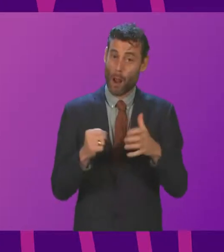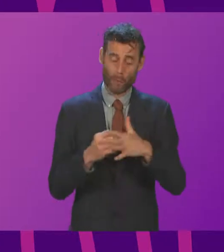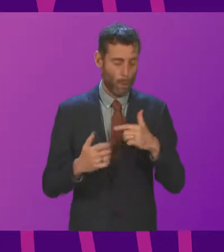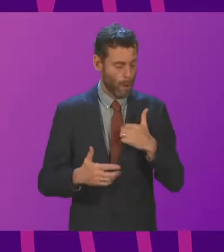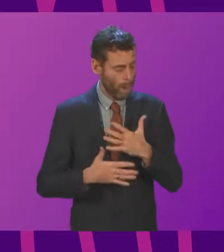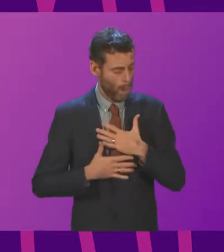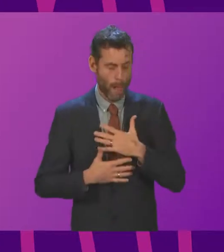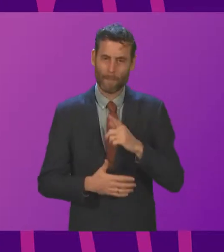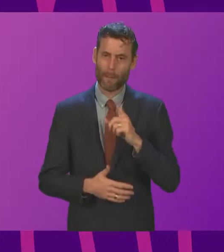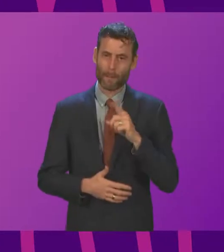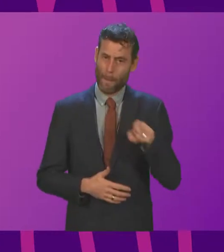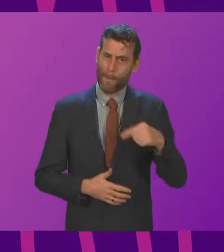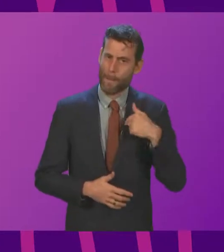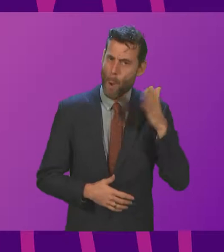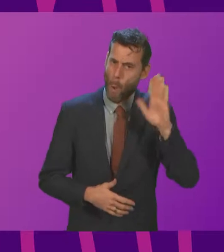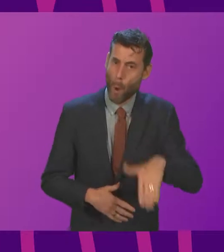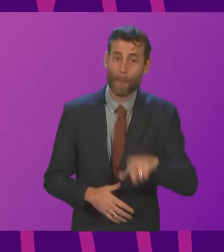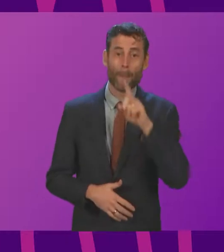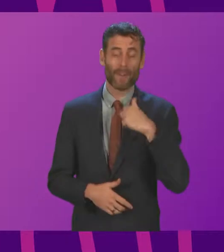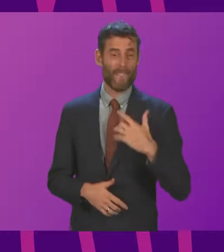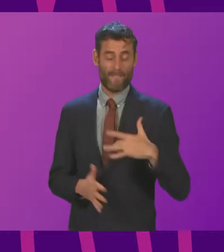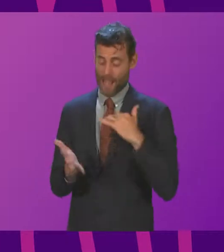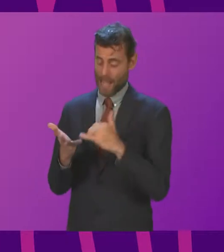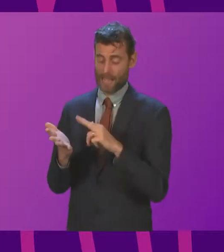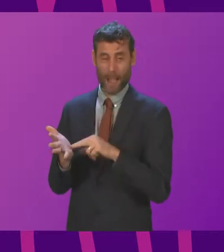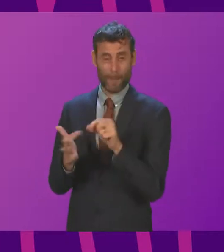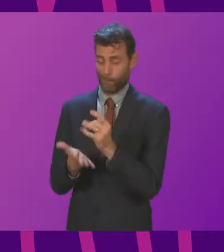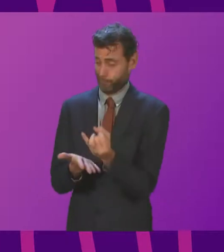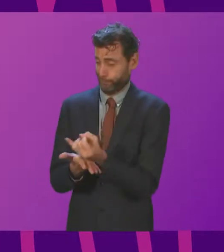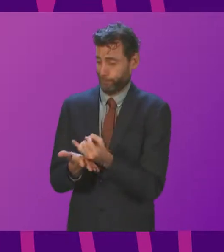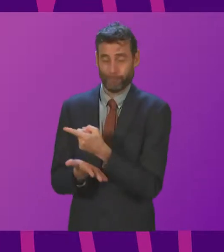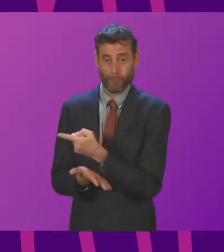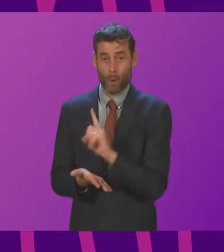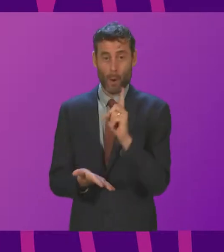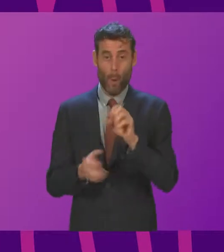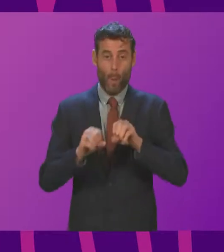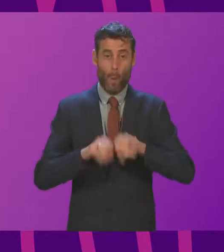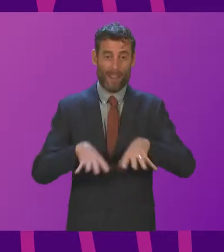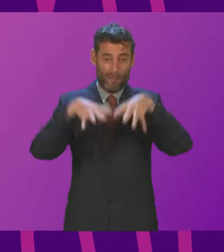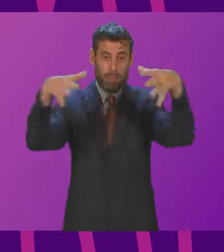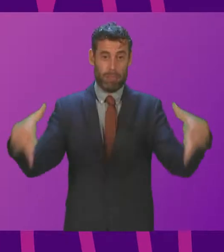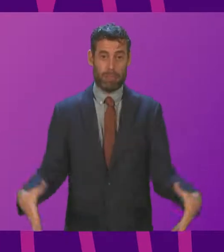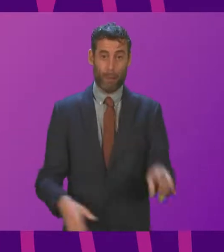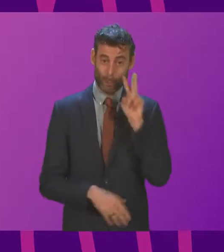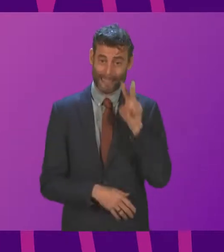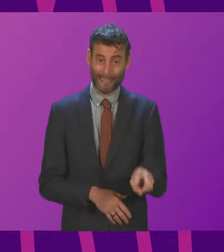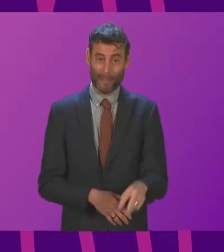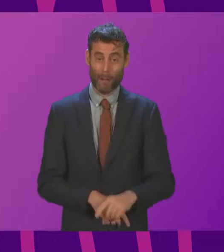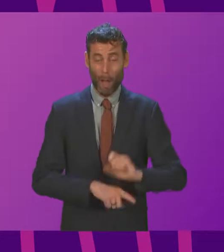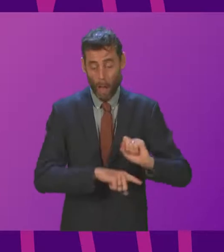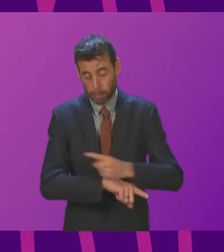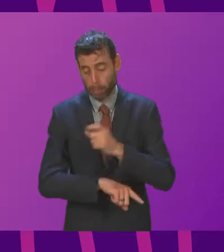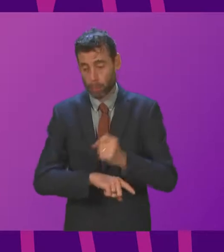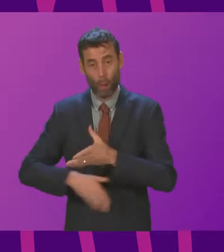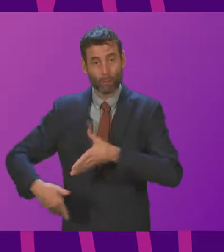been let down by the SNP, who can't even get the basics right. Tons of waste piling up on our streets, fly tipping on the